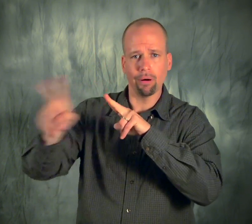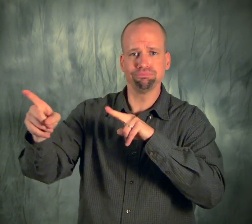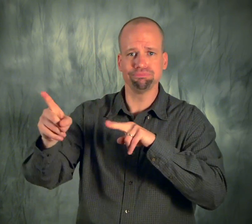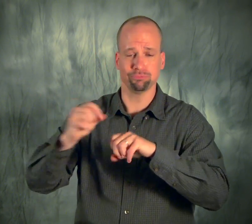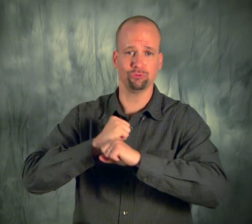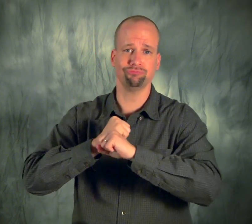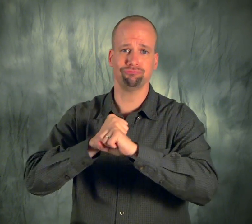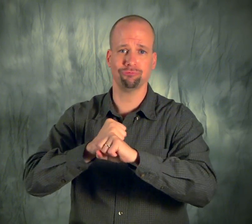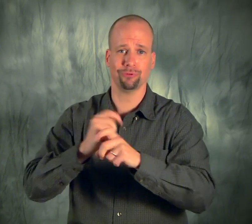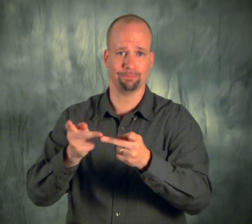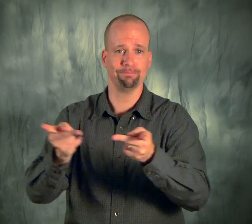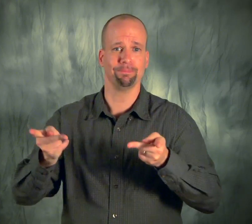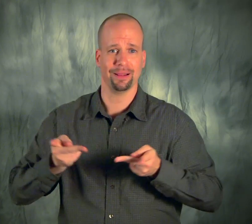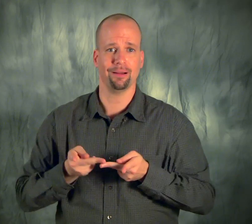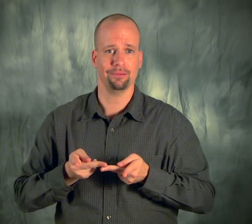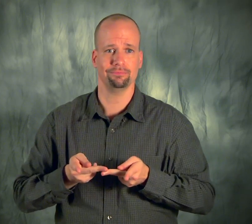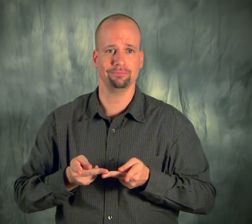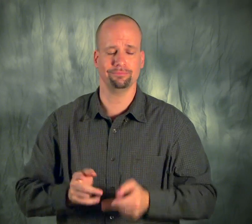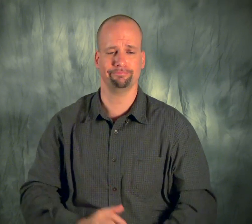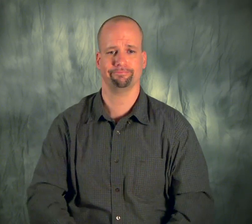shelter. to check August.